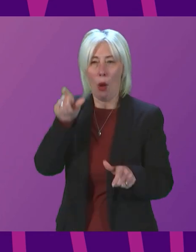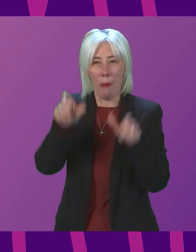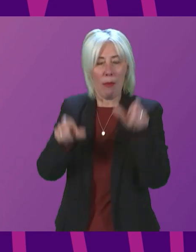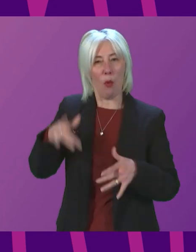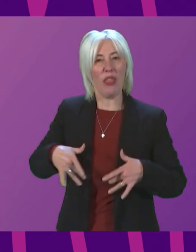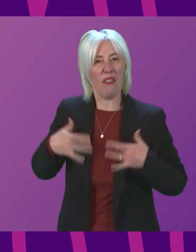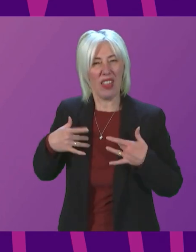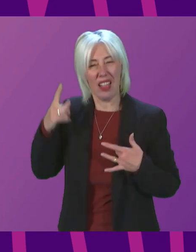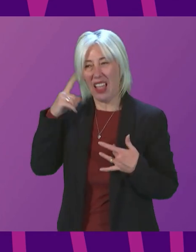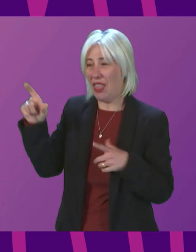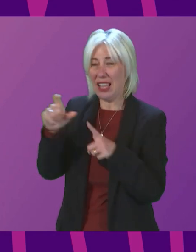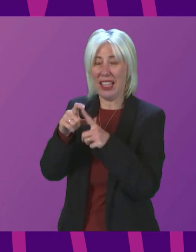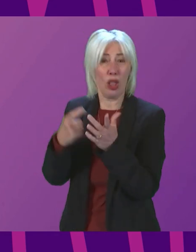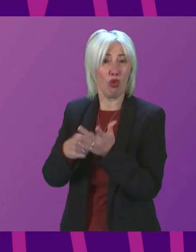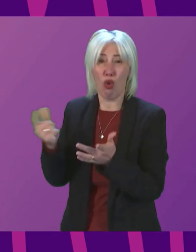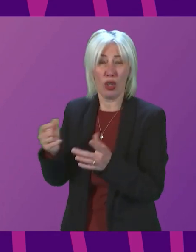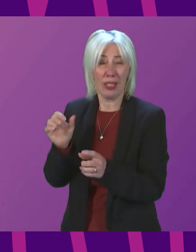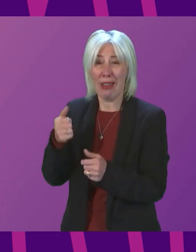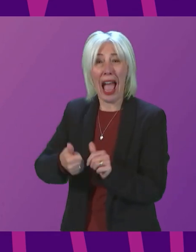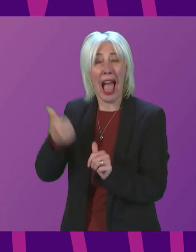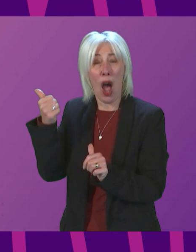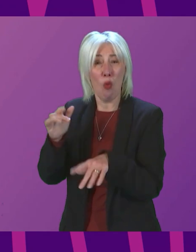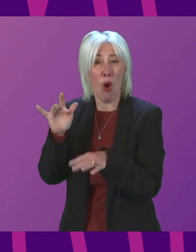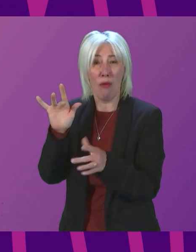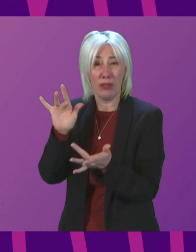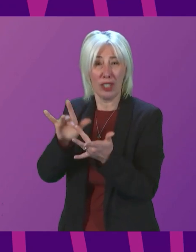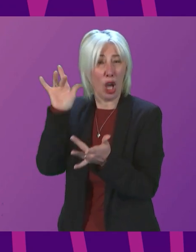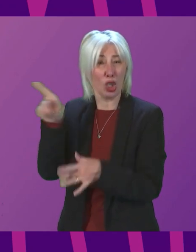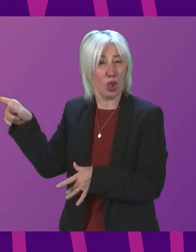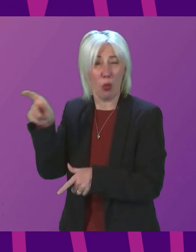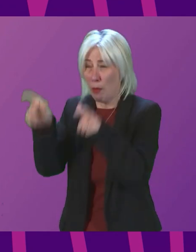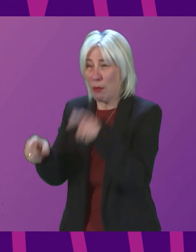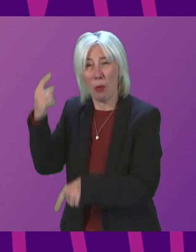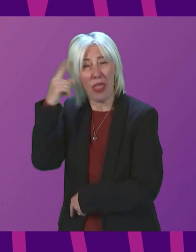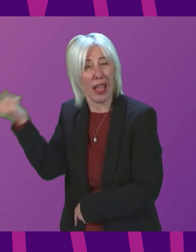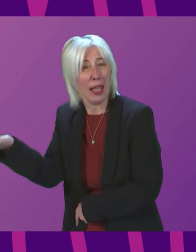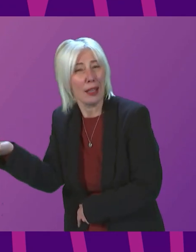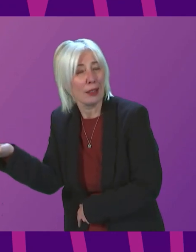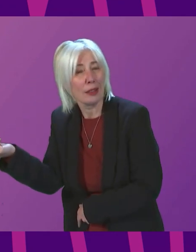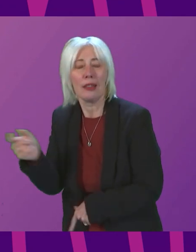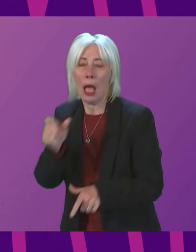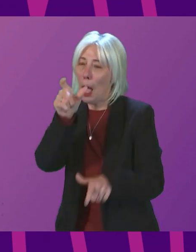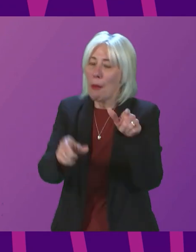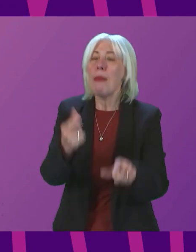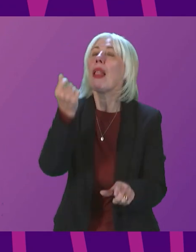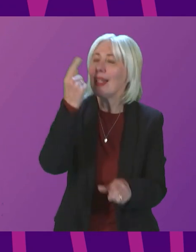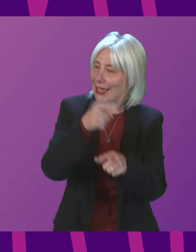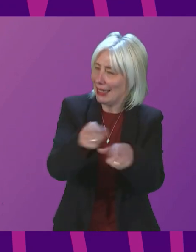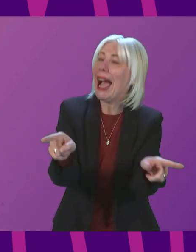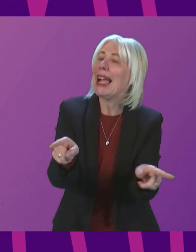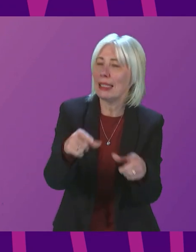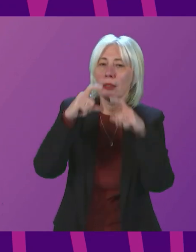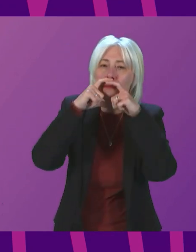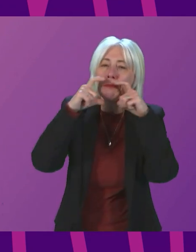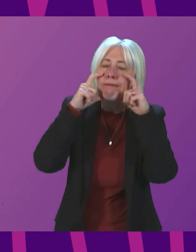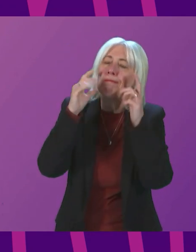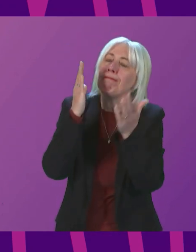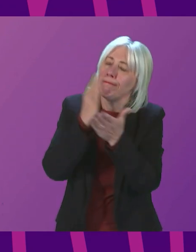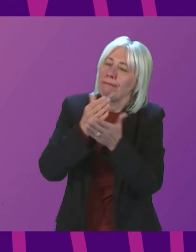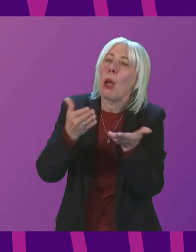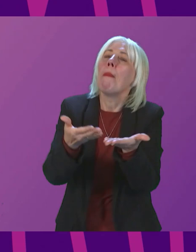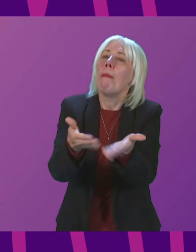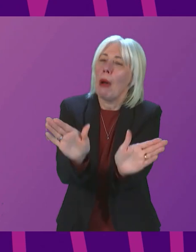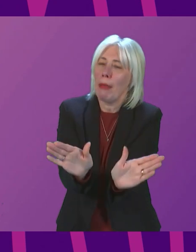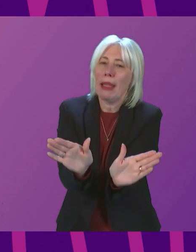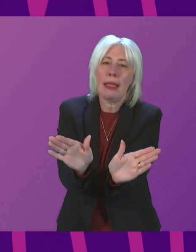that Douglas Ross is just seriously out of step with the vast majority of people on this. People understand that face coverings, particularly in public places where